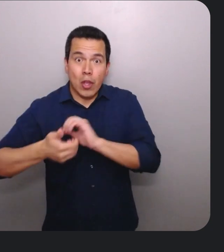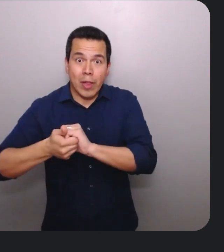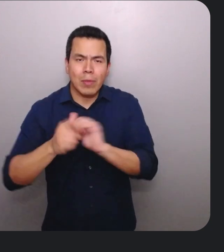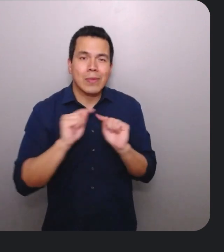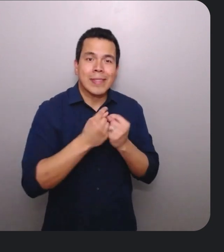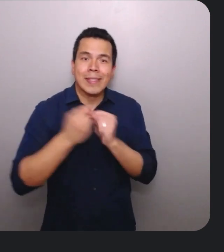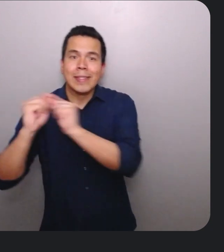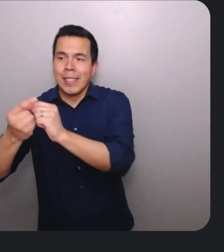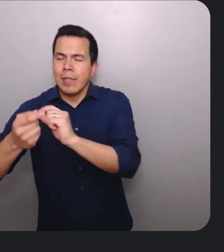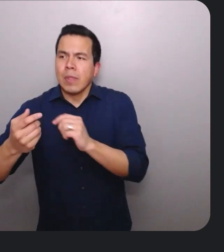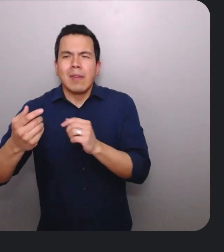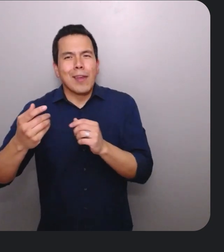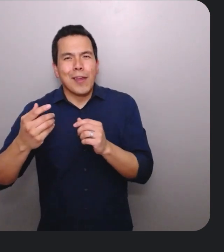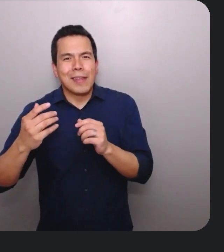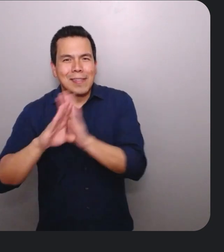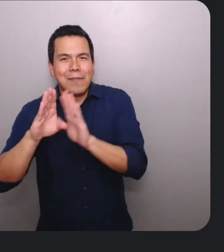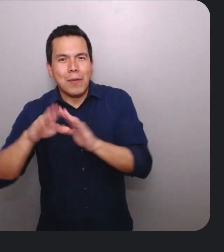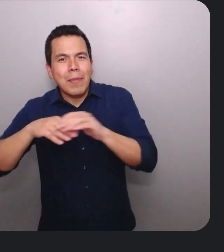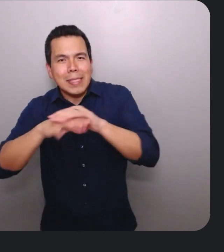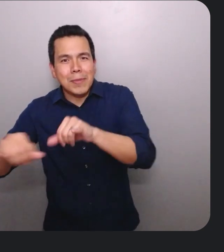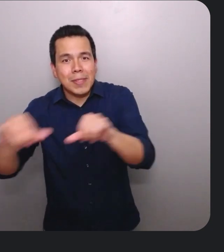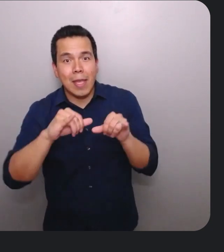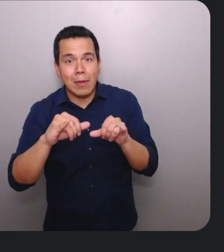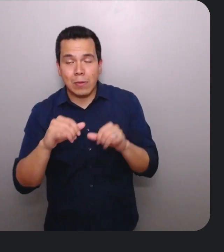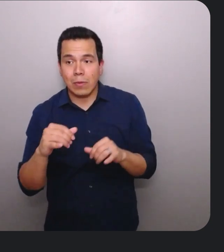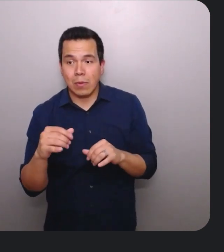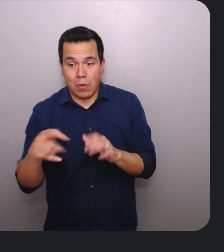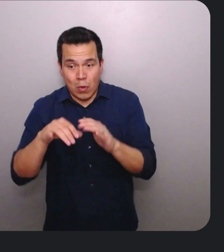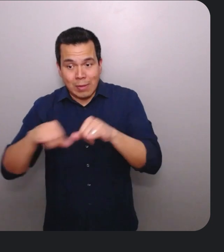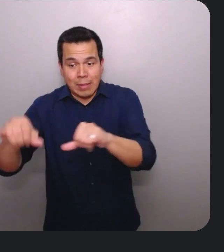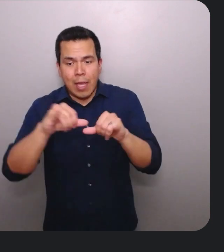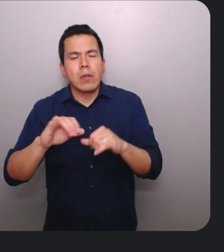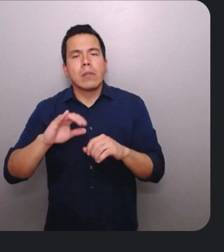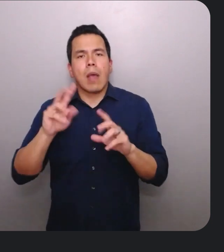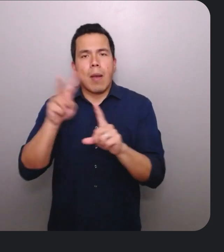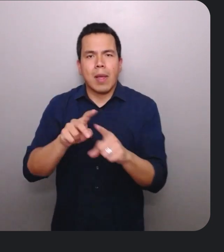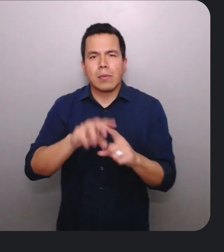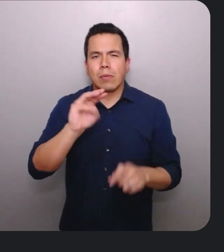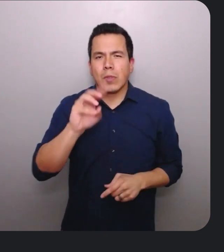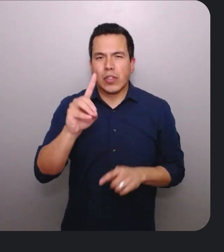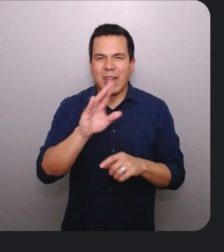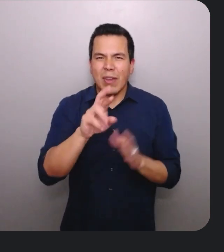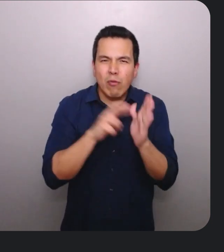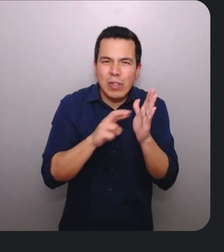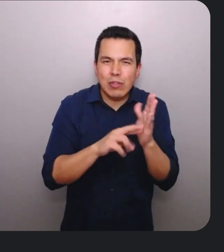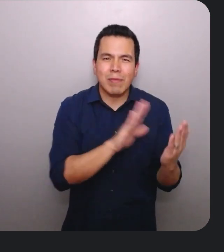teams co-developed accessibility standards. We then applied those standards to materials research methodology and proposed components and